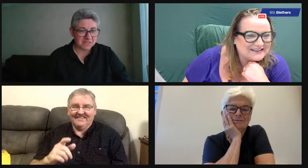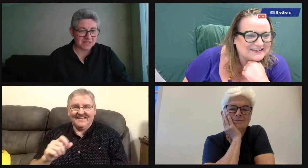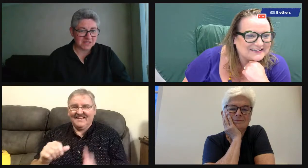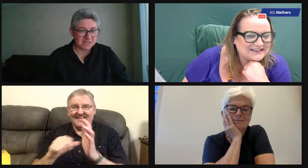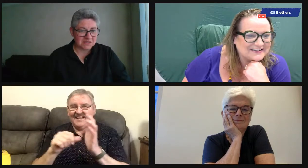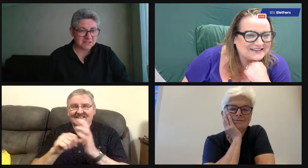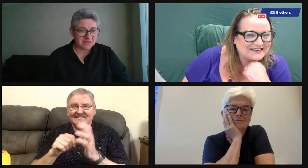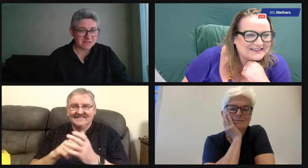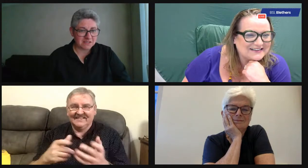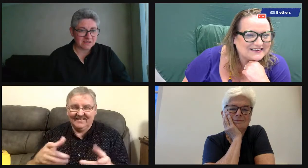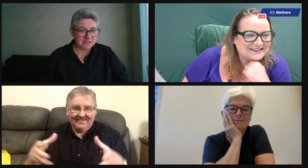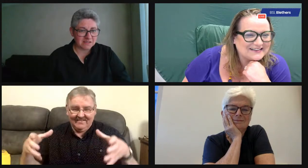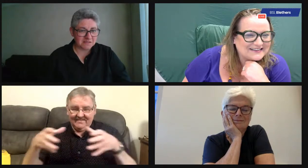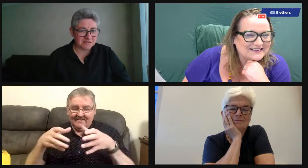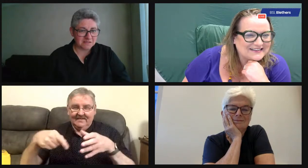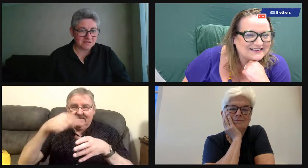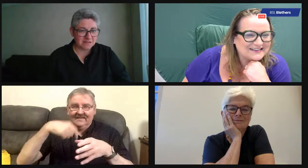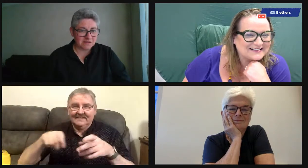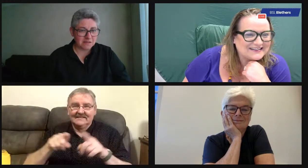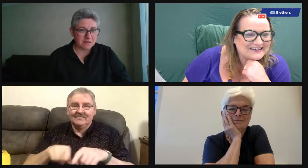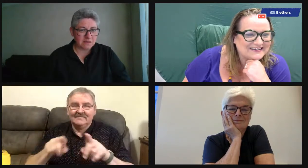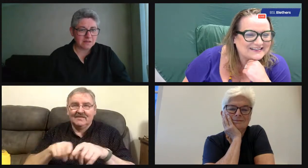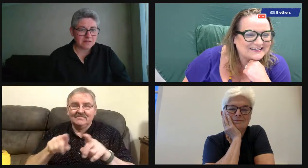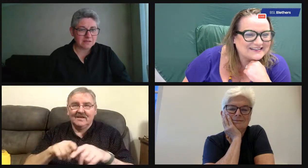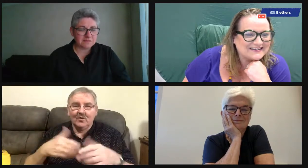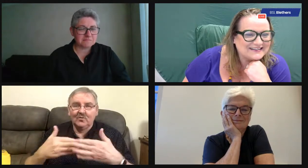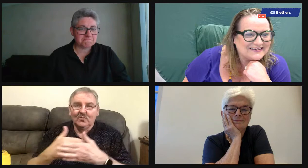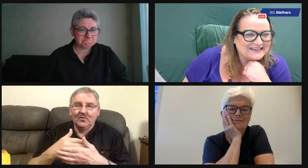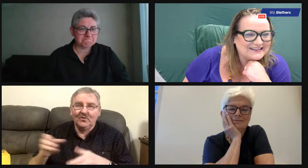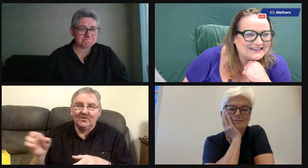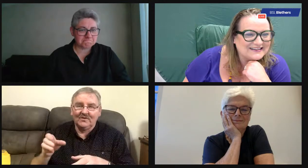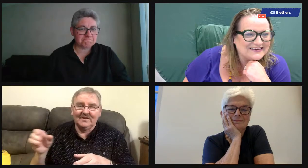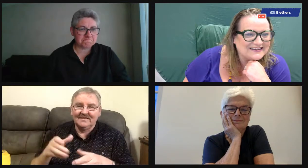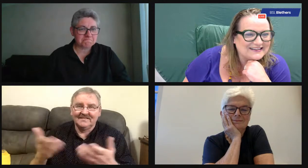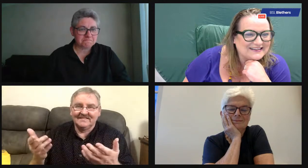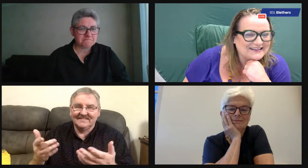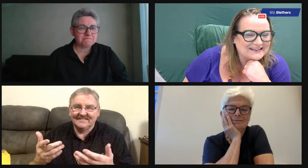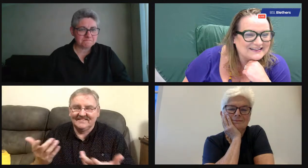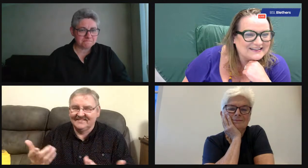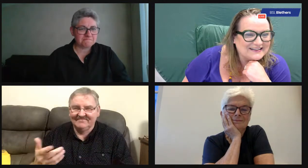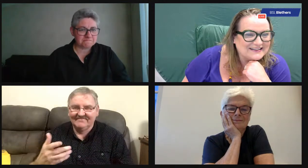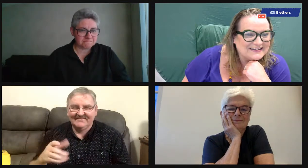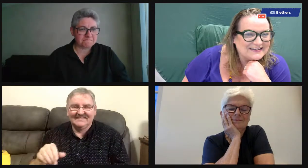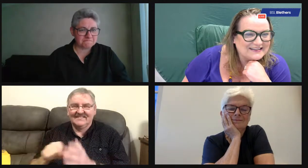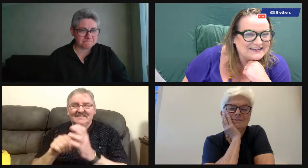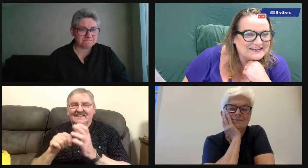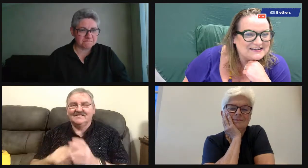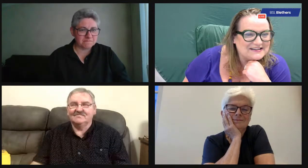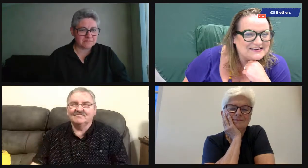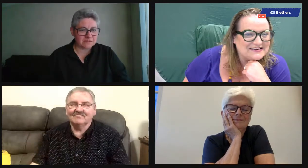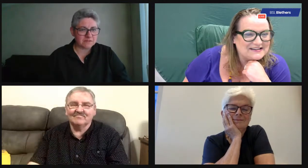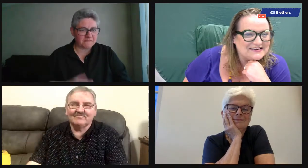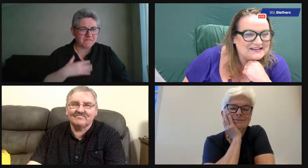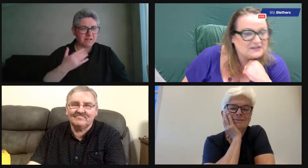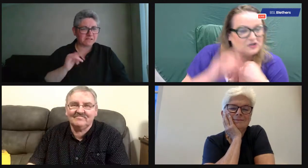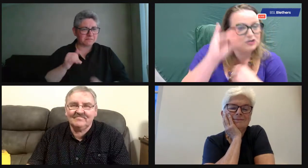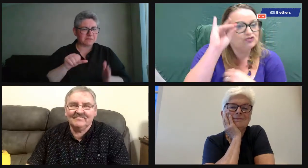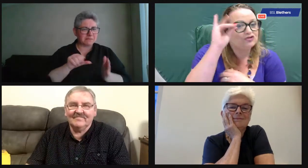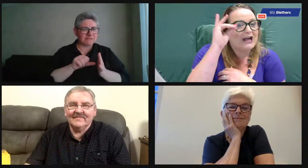I really, if it's within the Deaf Club, it's hard because we've got a group that are used to the